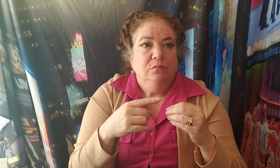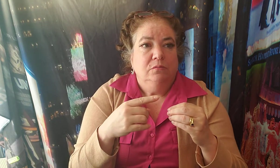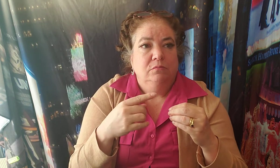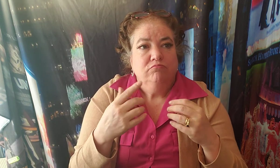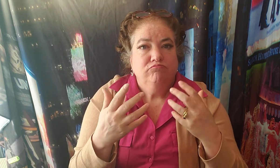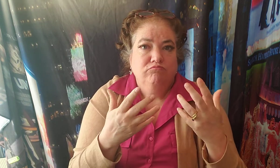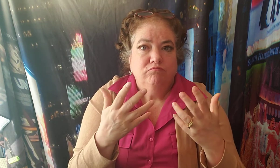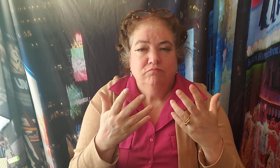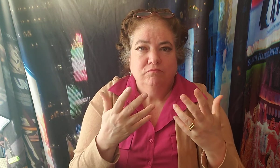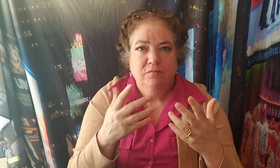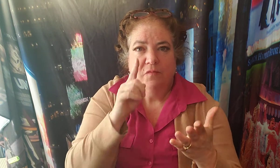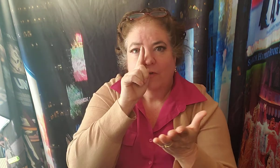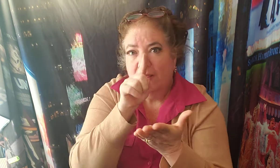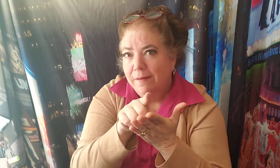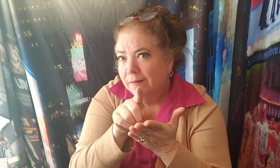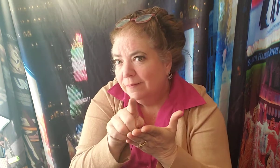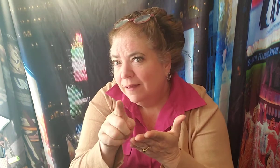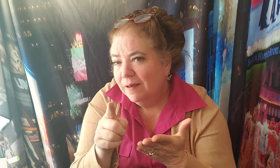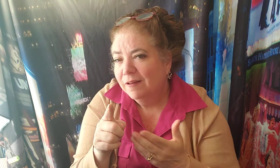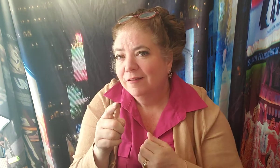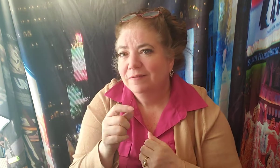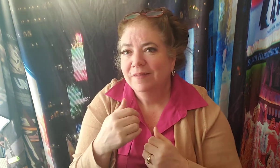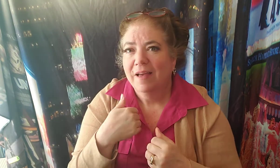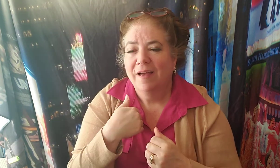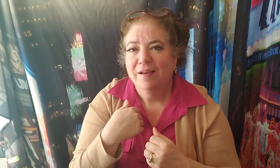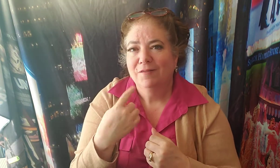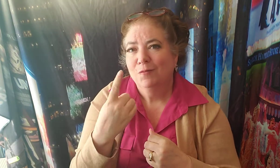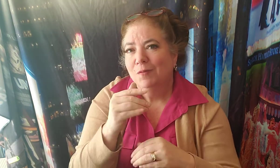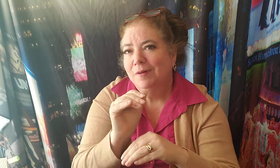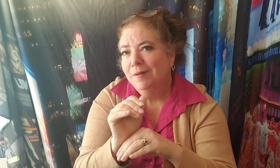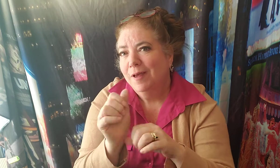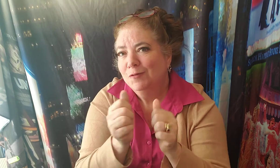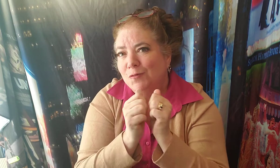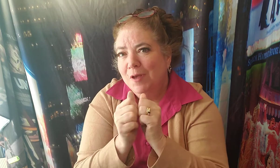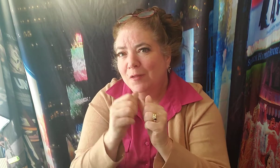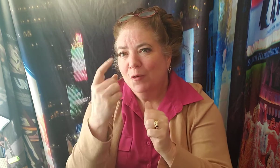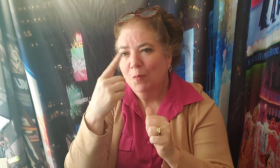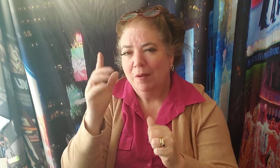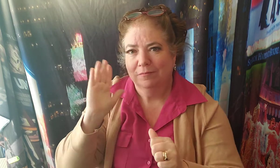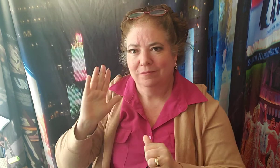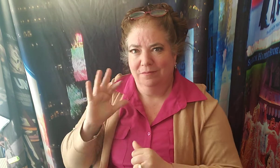Falling in love, spending a night together But for the 1940s, that was very risque